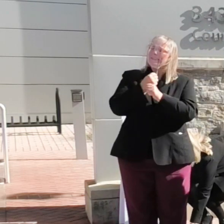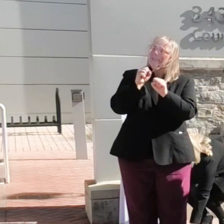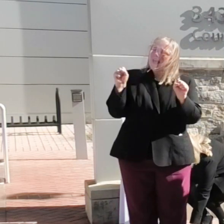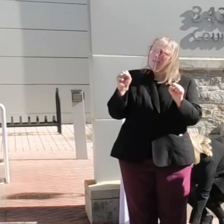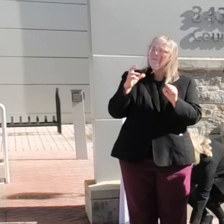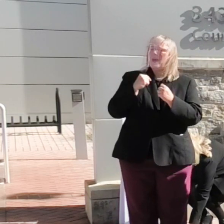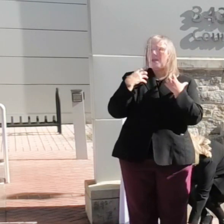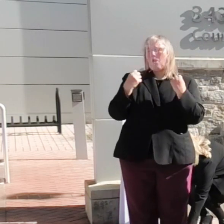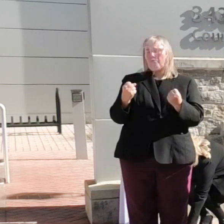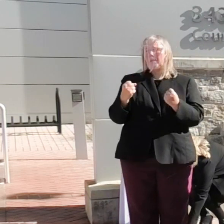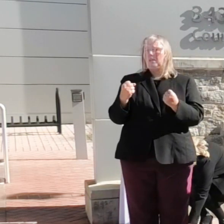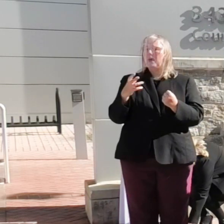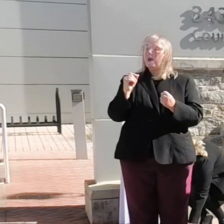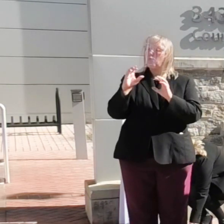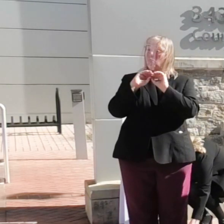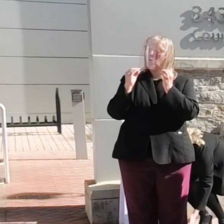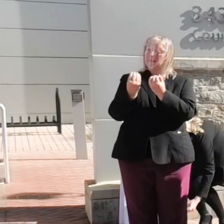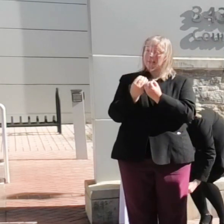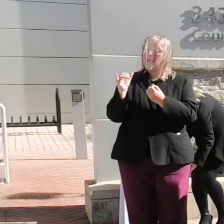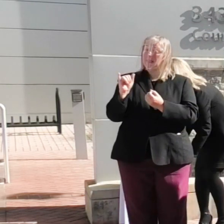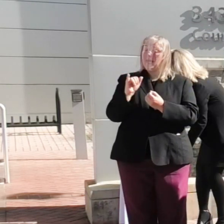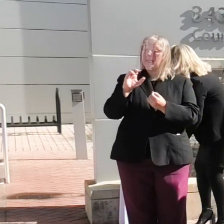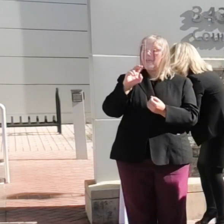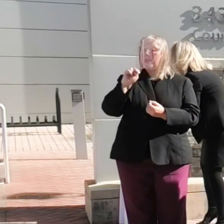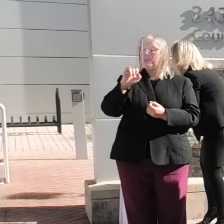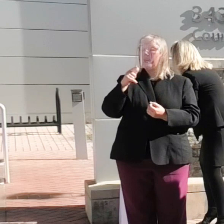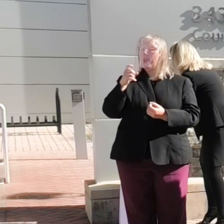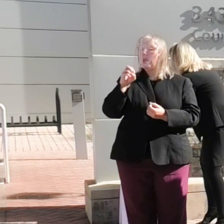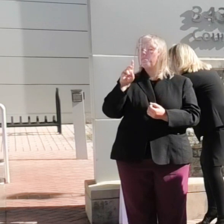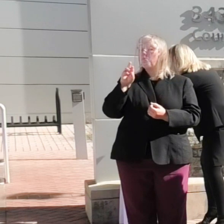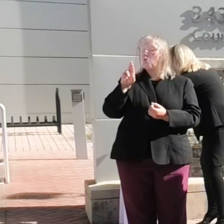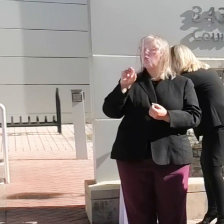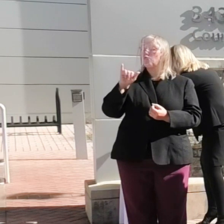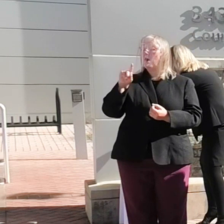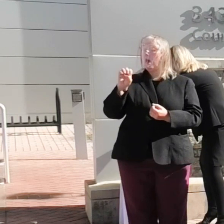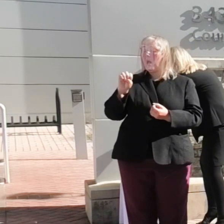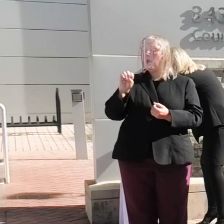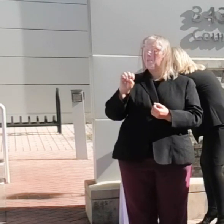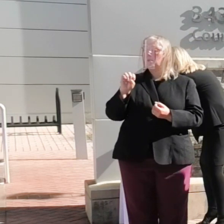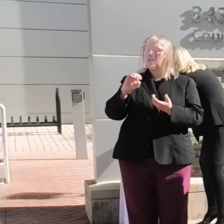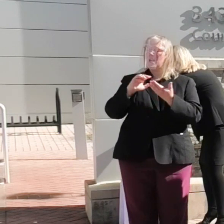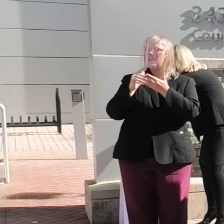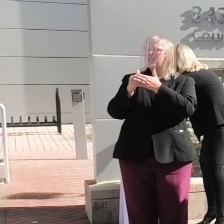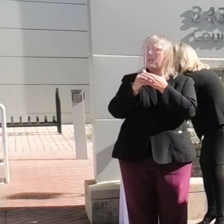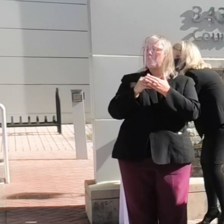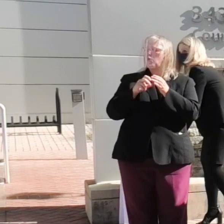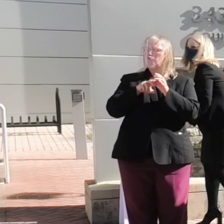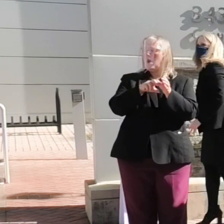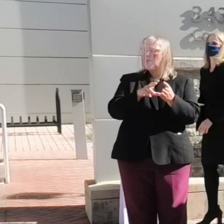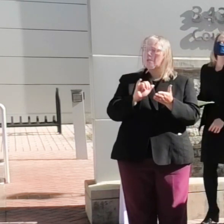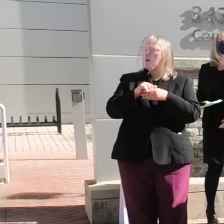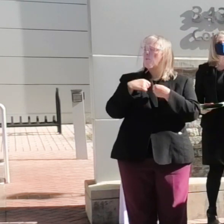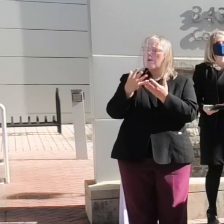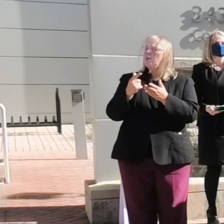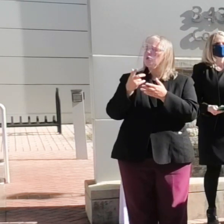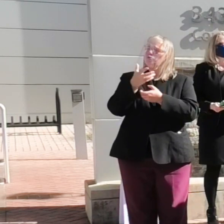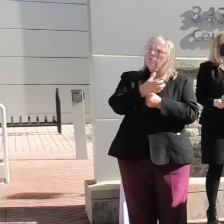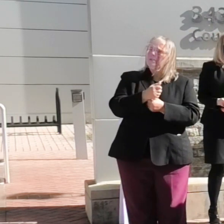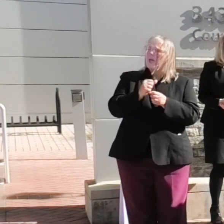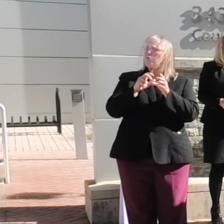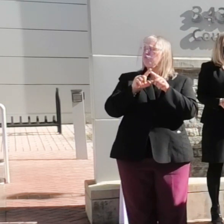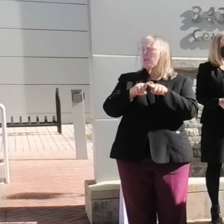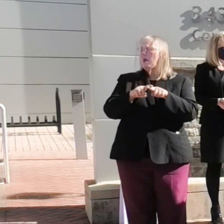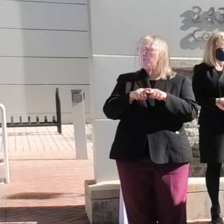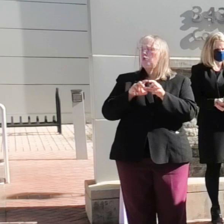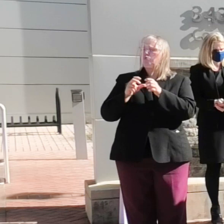And organizations like NeighborRide, which provide trusted, reliable transportation for Howard